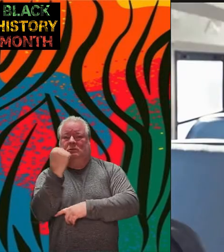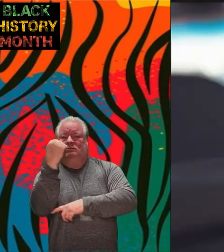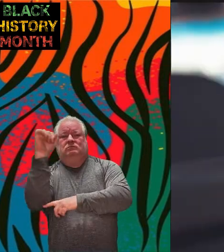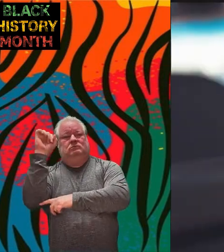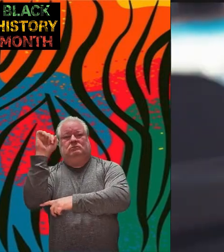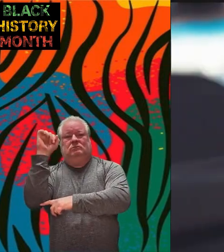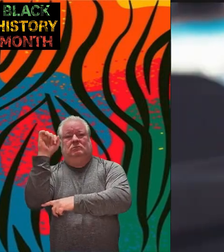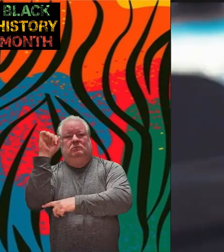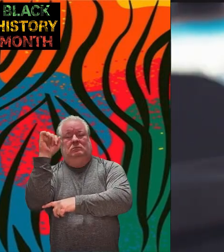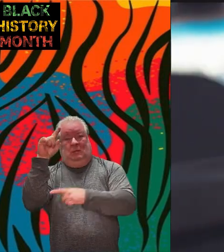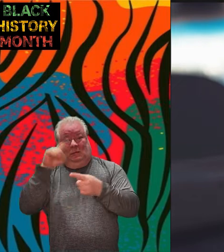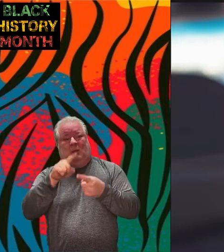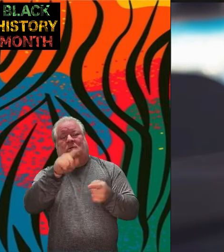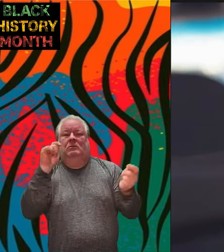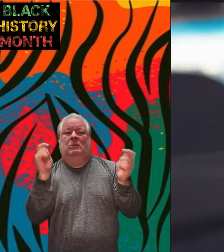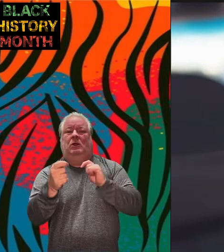done